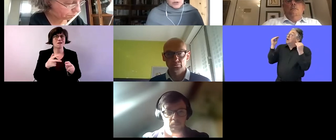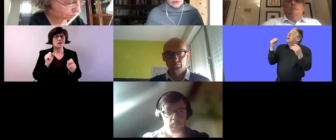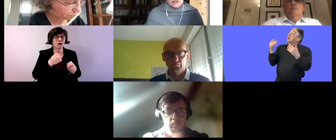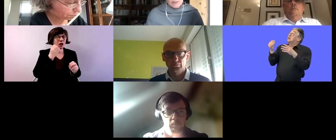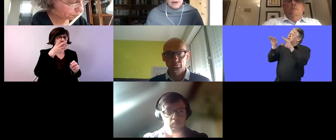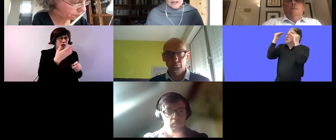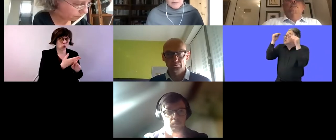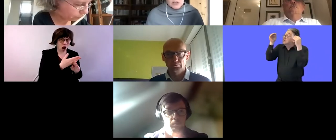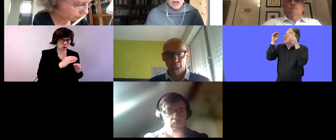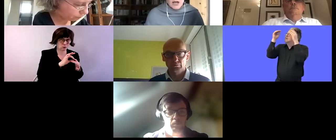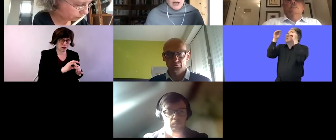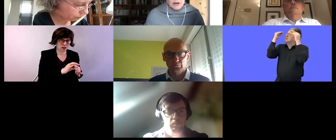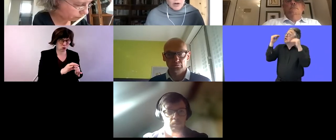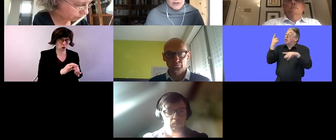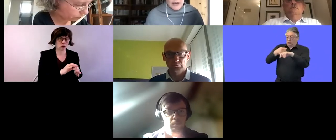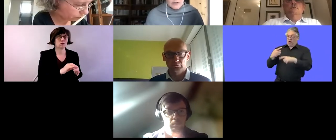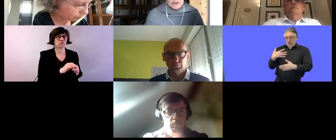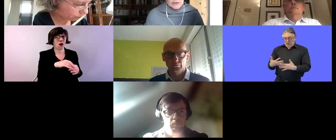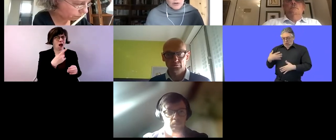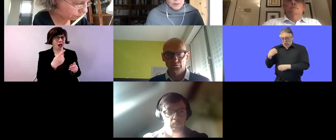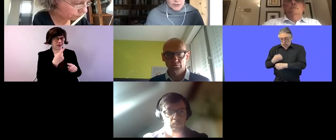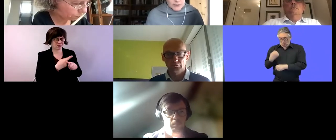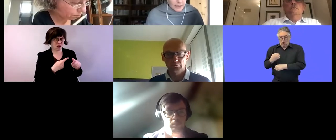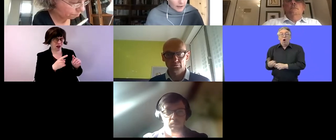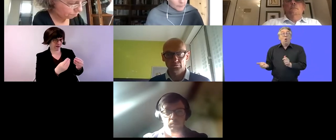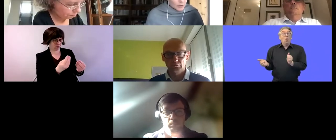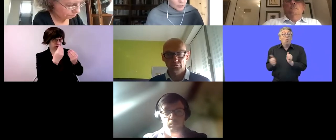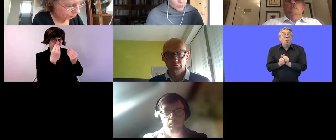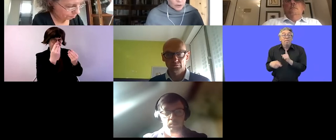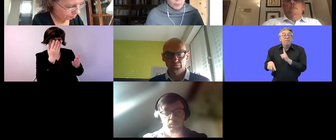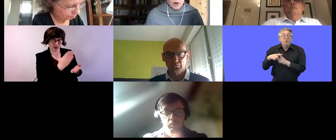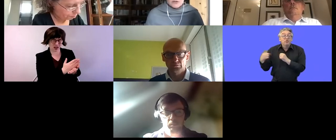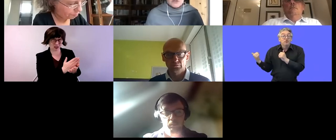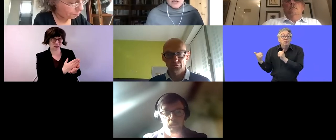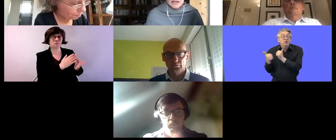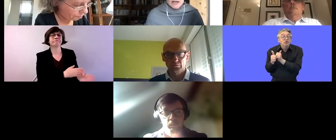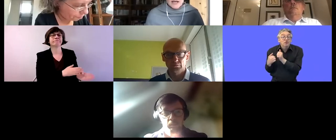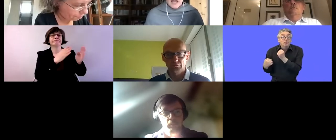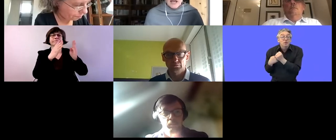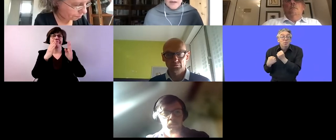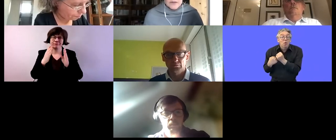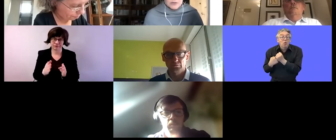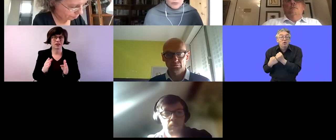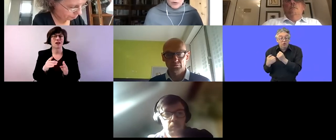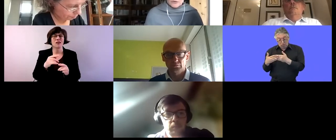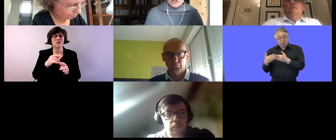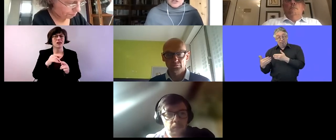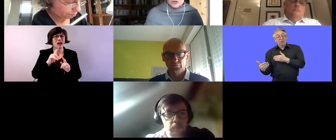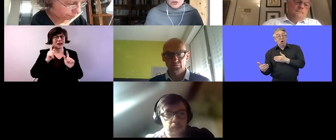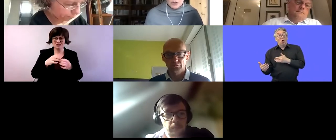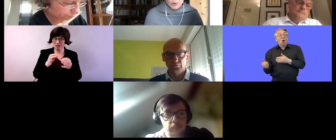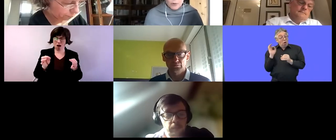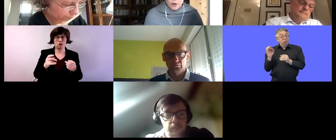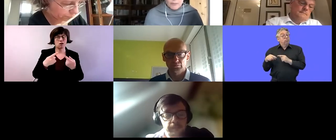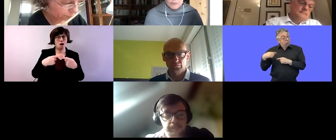supported in their placement across the houses of government um for the other part of the day and this would run for the